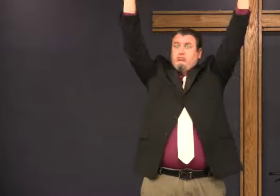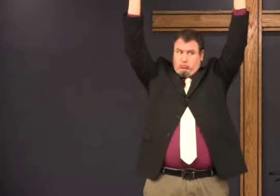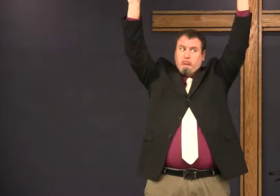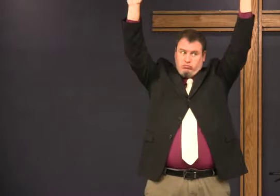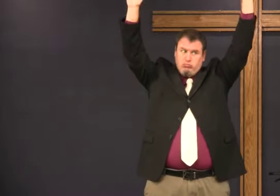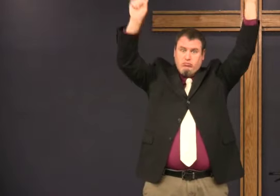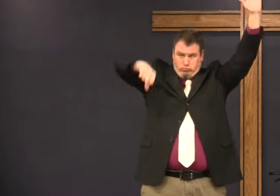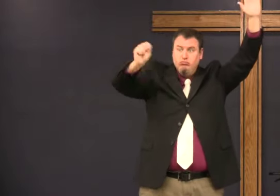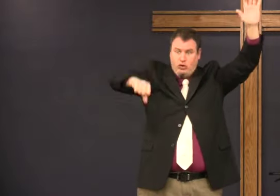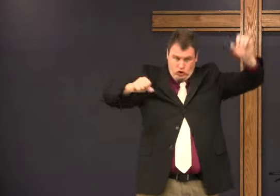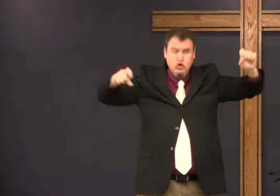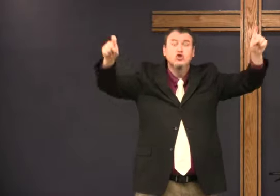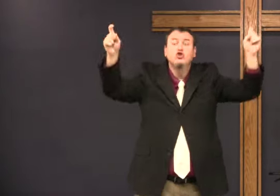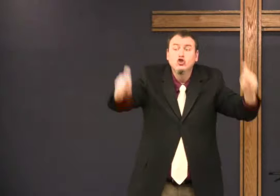All of you should say yes.